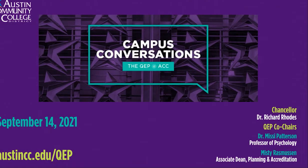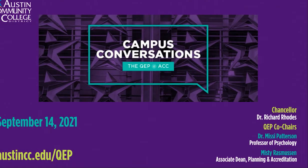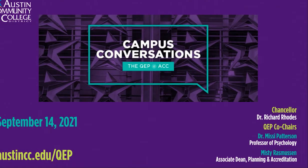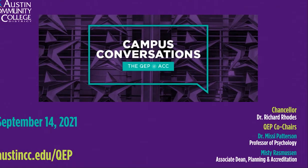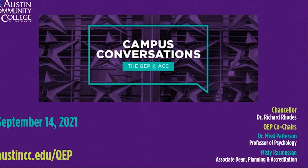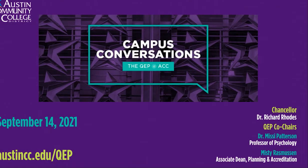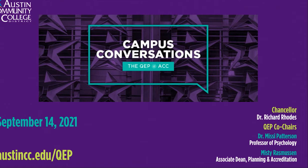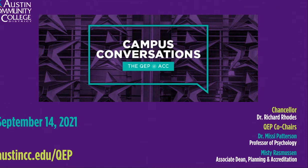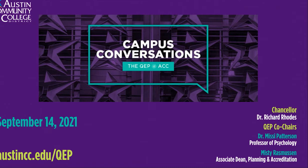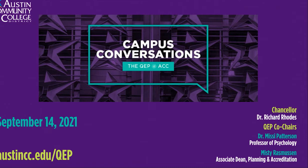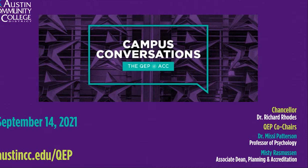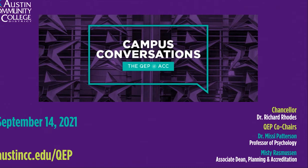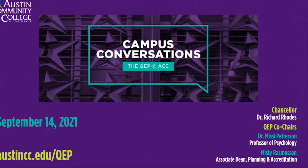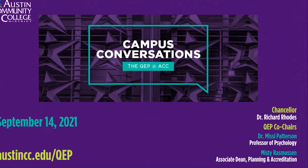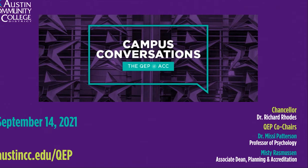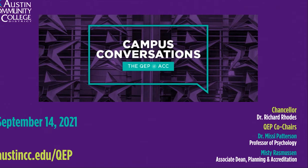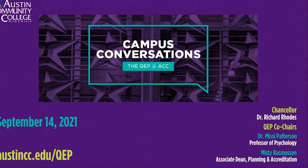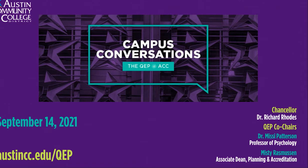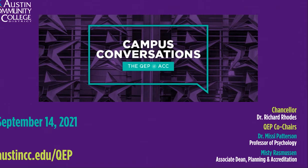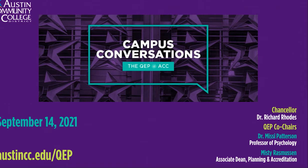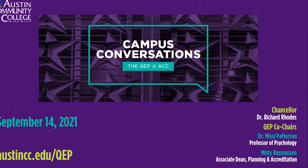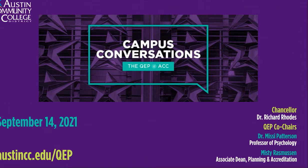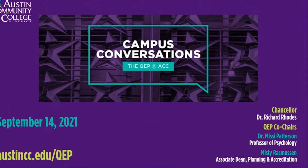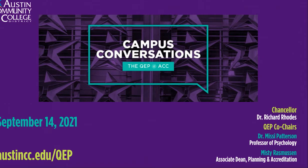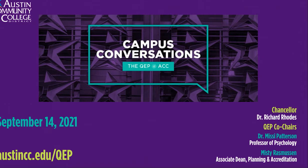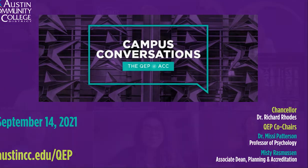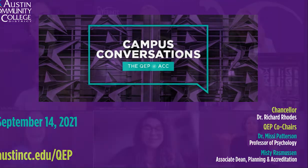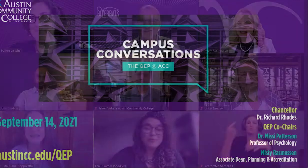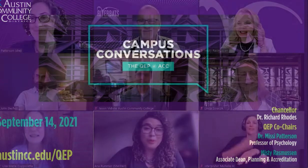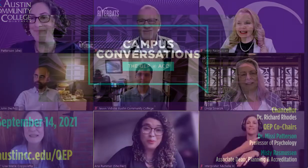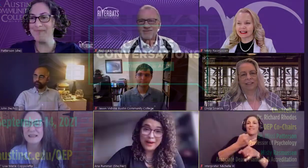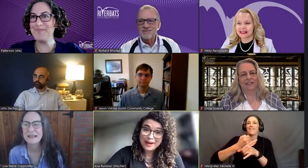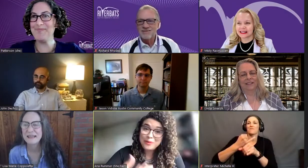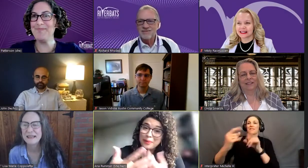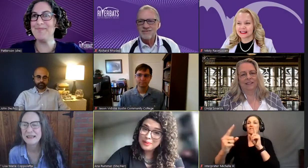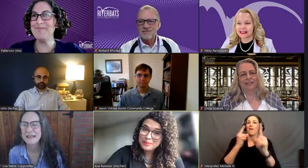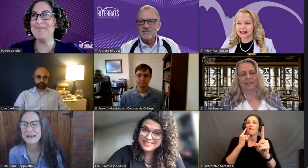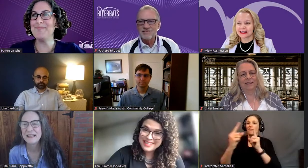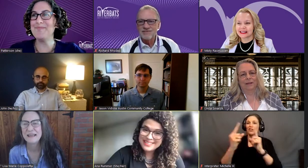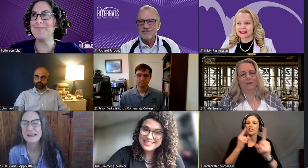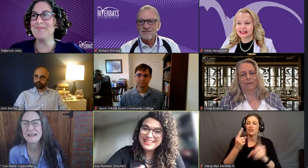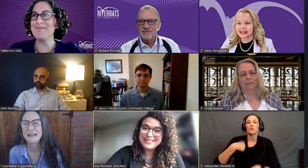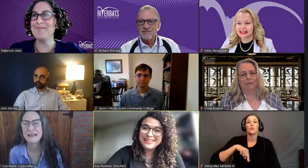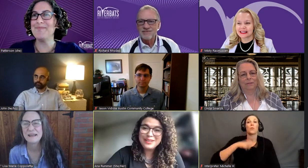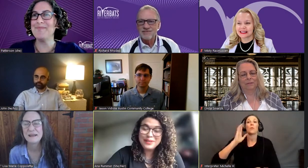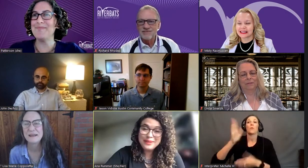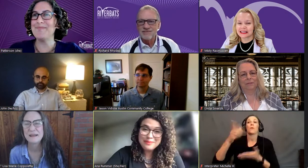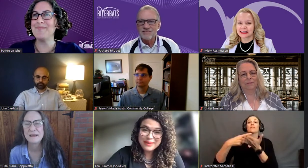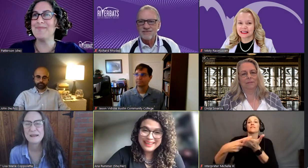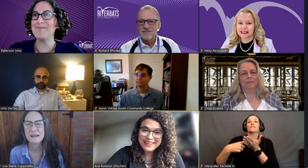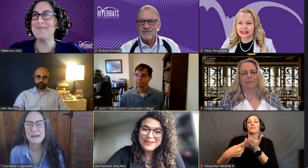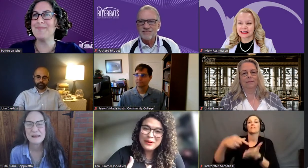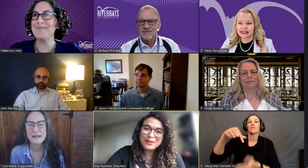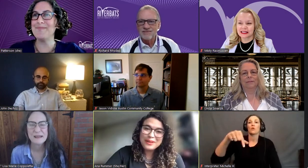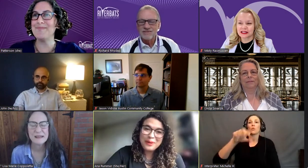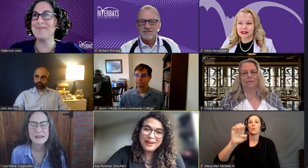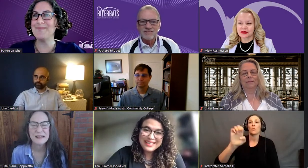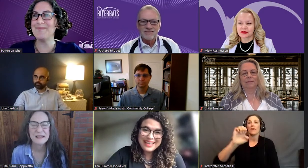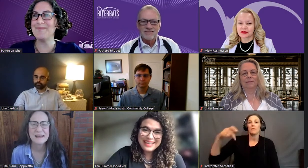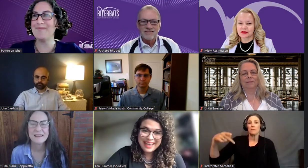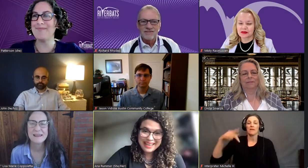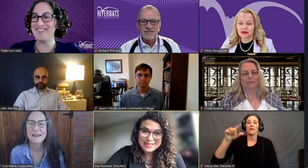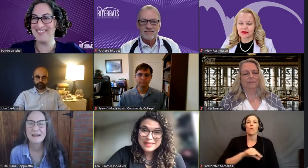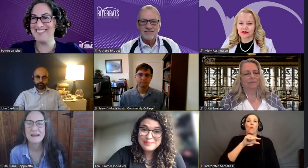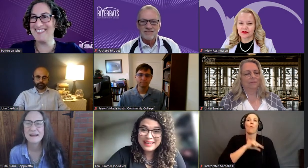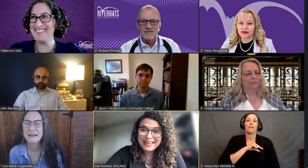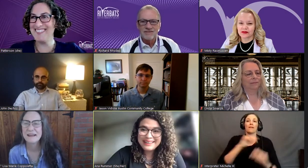Good morning, ACC. Welcome to today's Campus Conversation, where we will be discussing the QEP, or the Quality